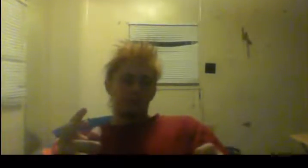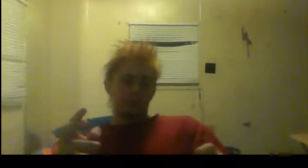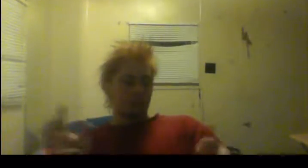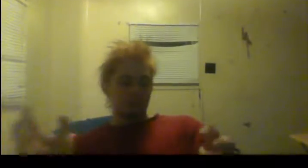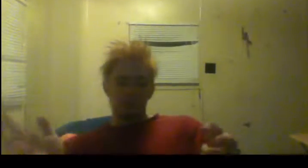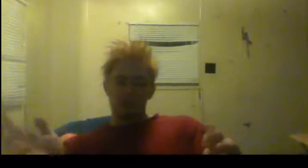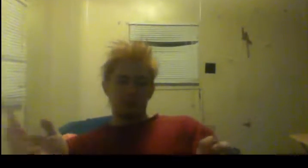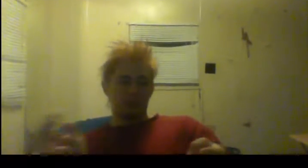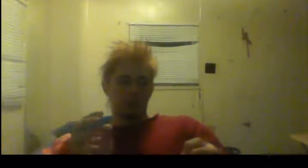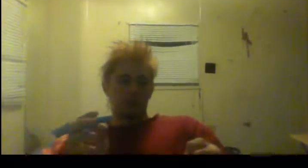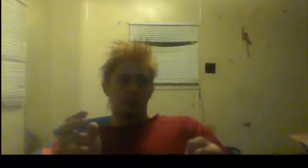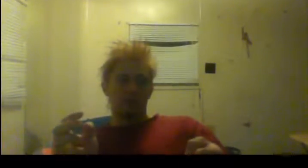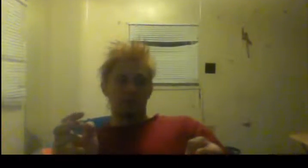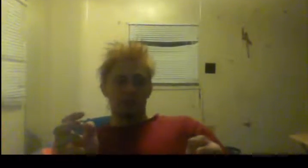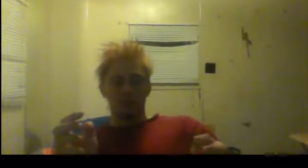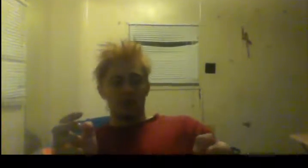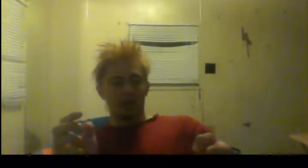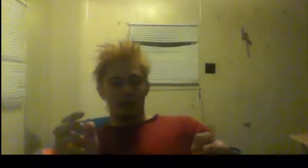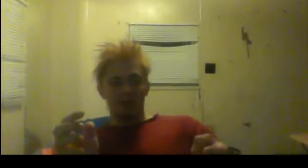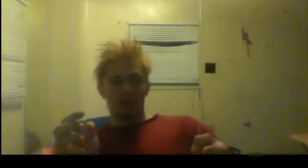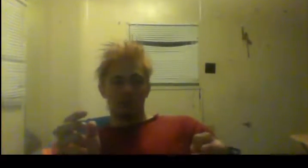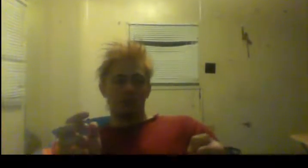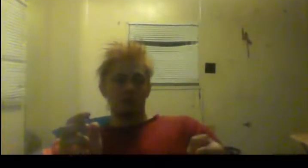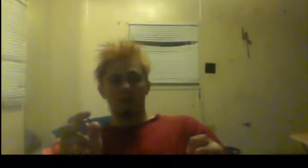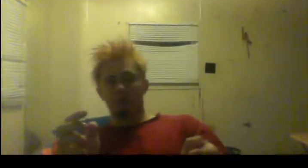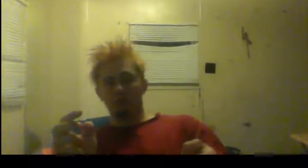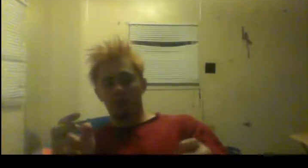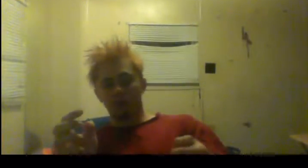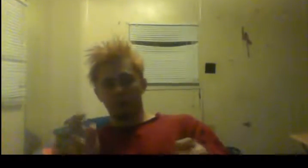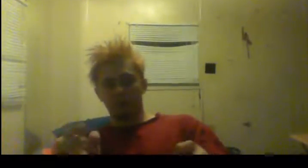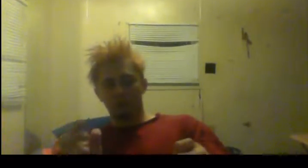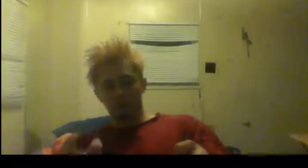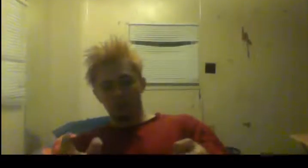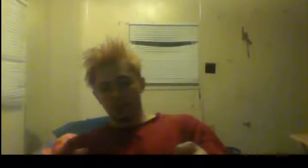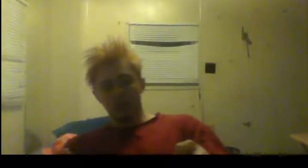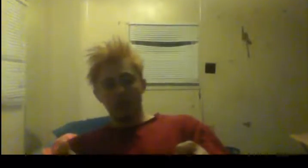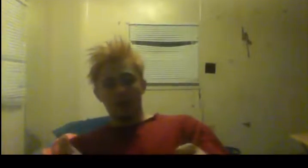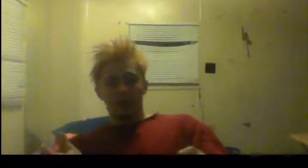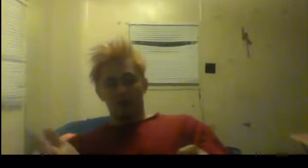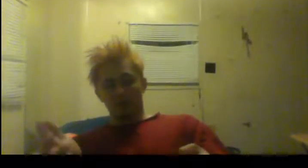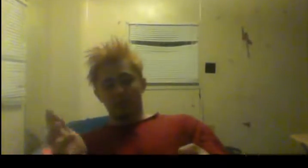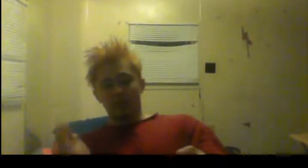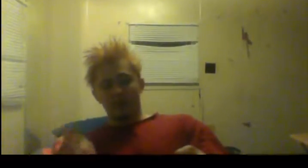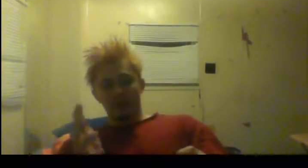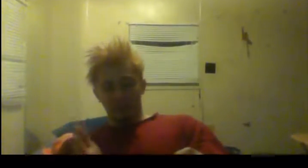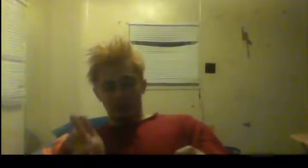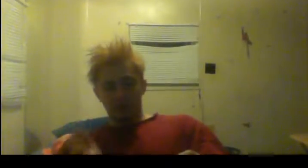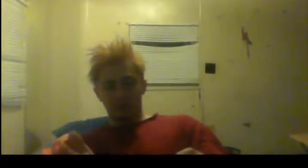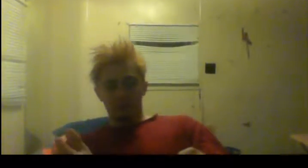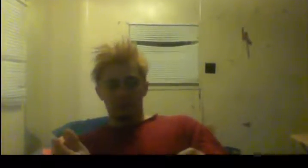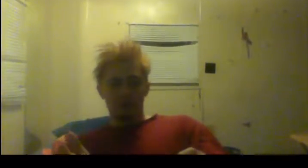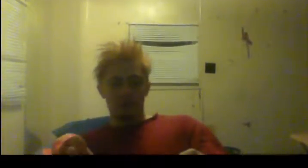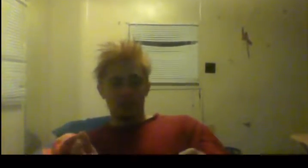use bits and pieces of it, because not everybody's going to be able to do my work routine. It's a very, very difficult routine